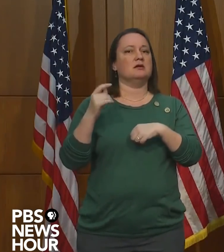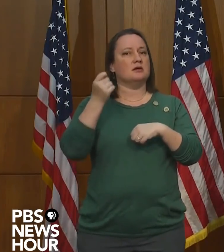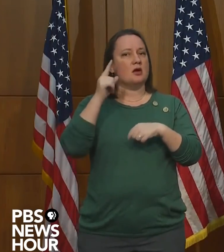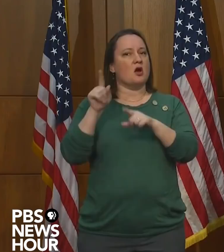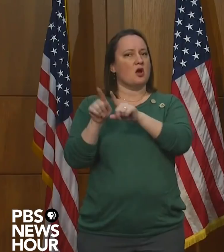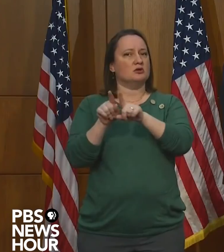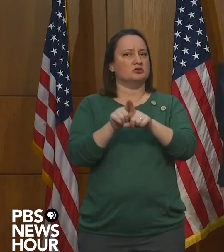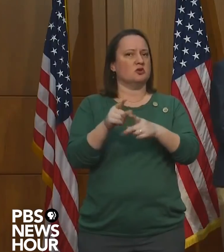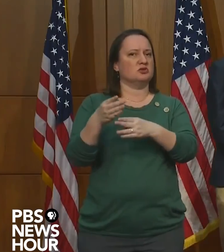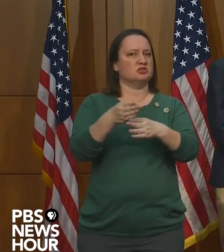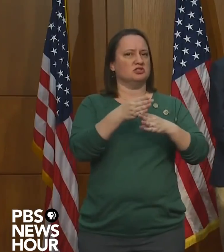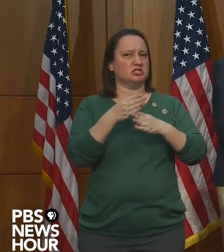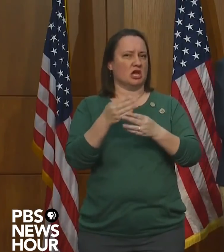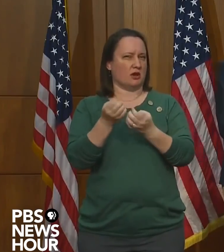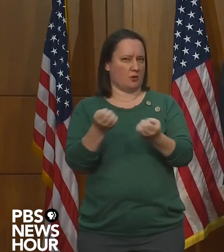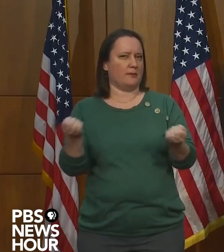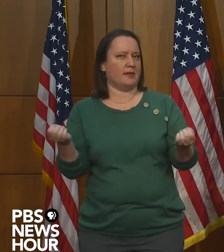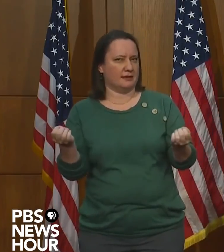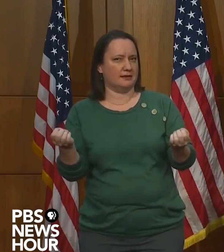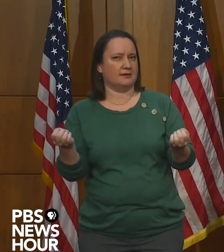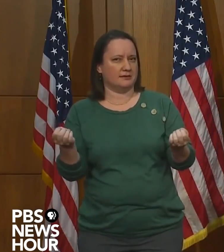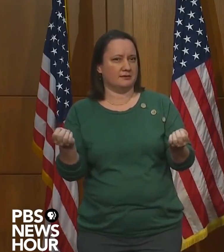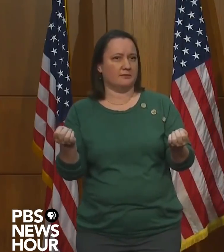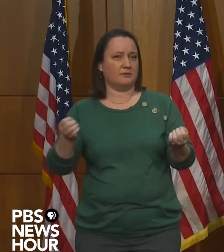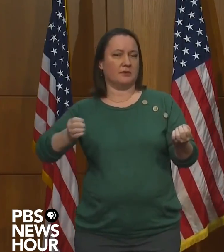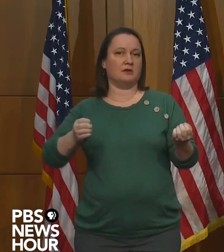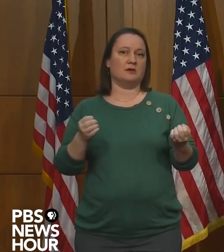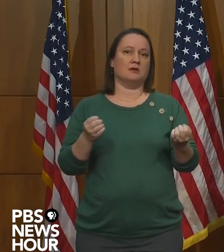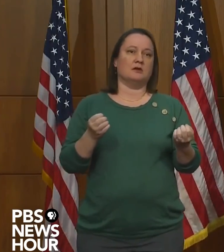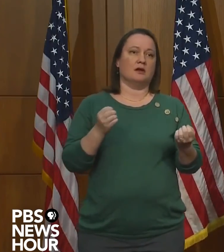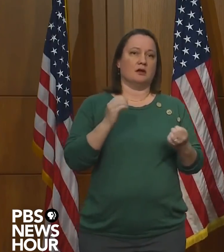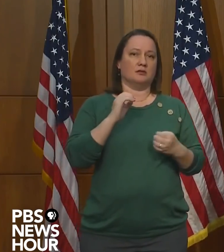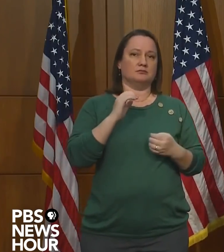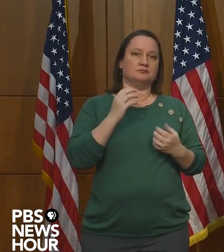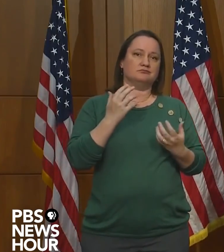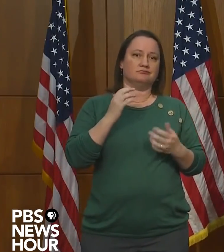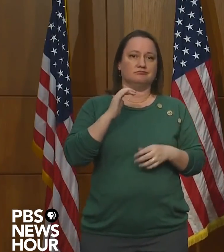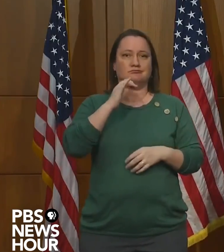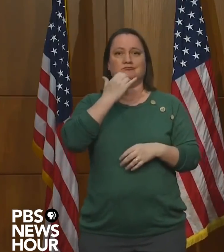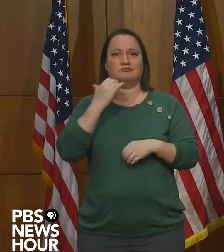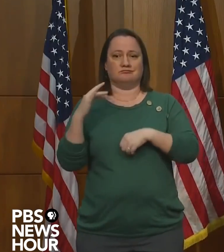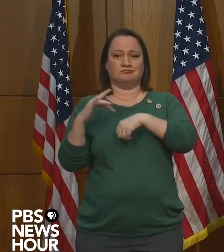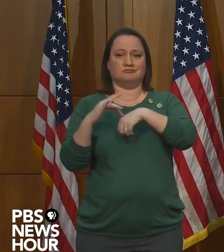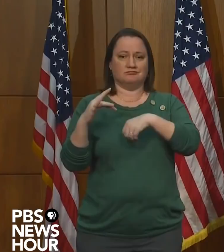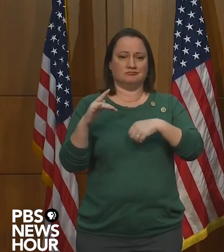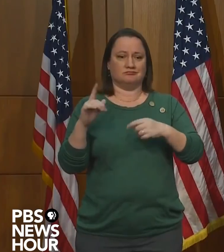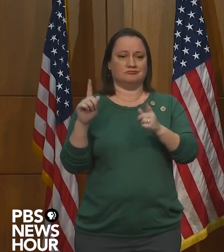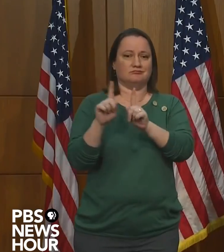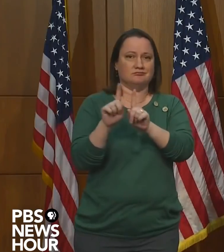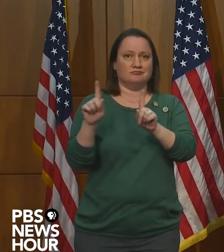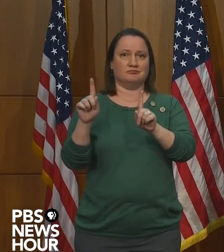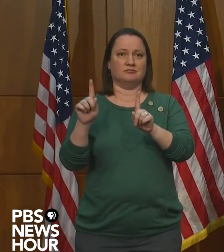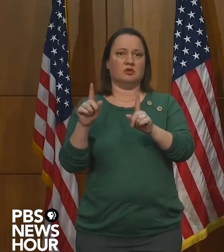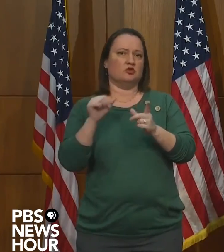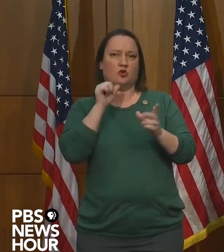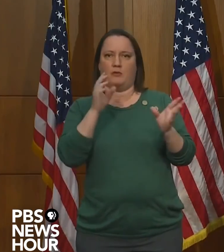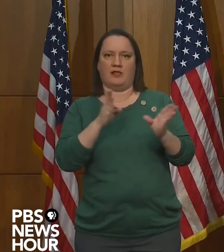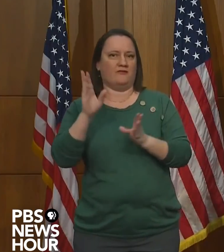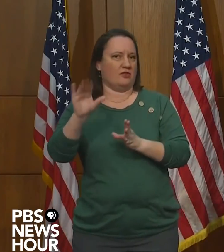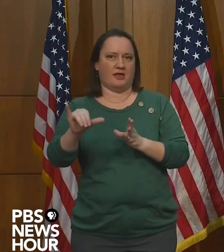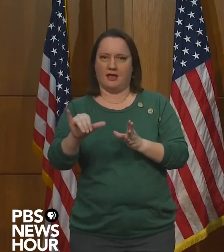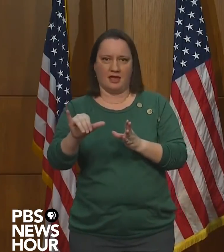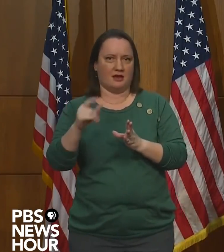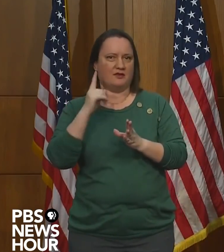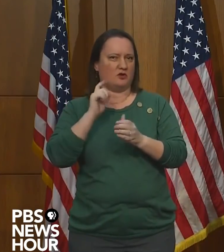out playing sports. Incidental contact is obviously accidental contact, temporary contact that you don't plan on